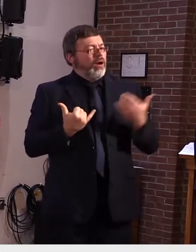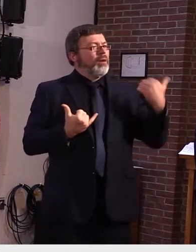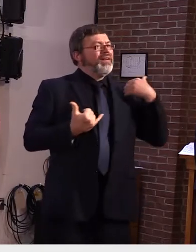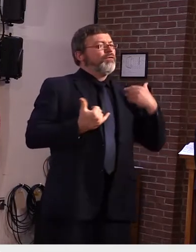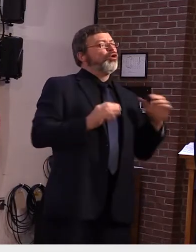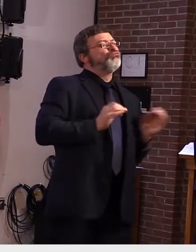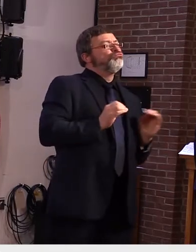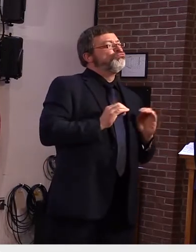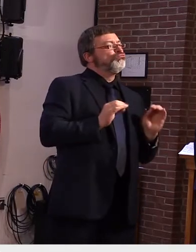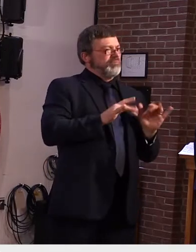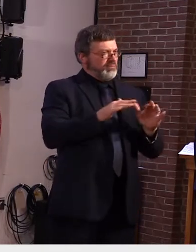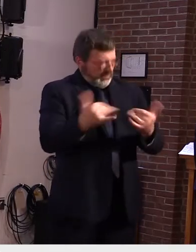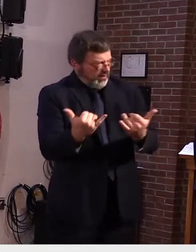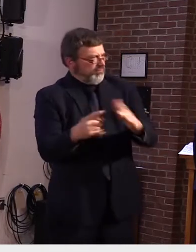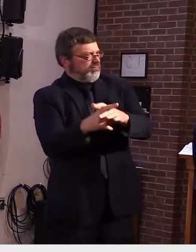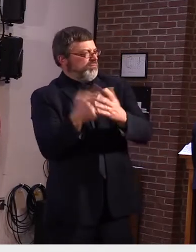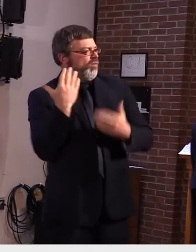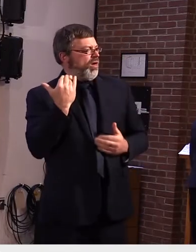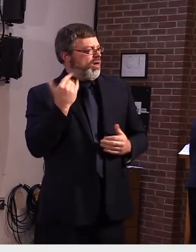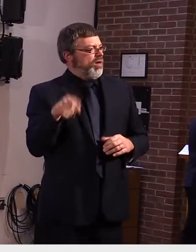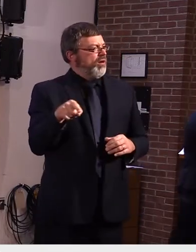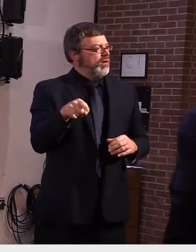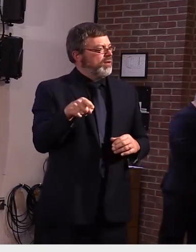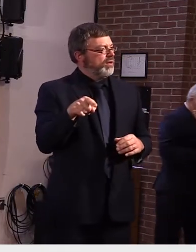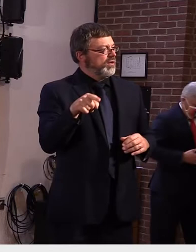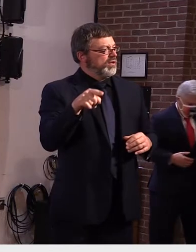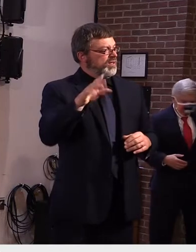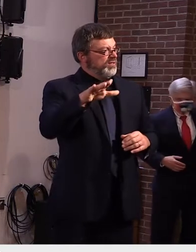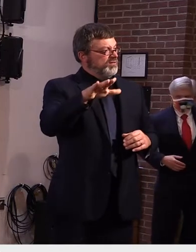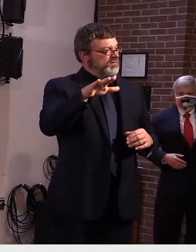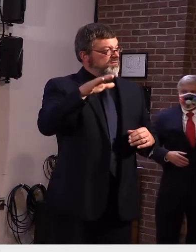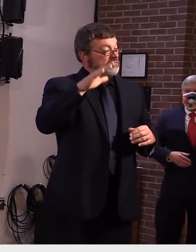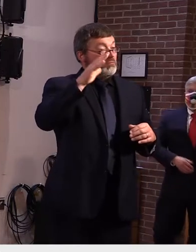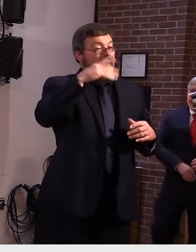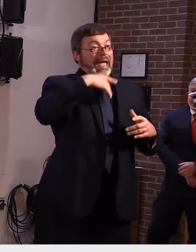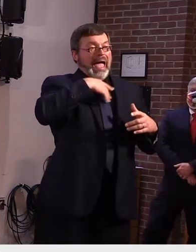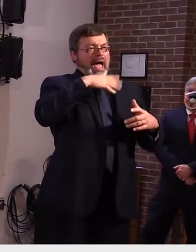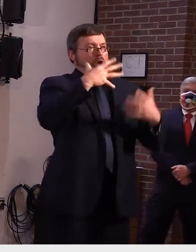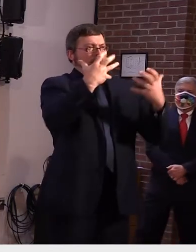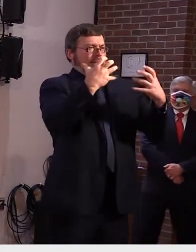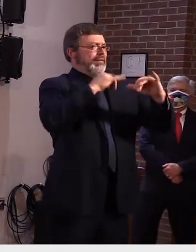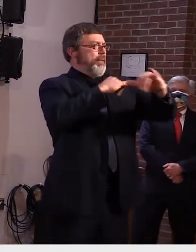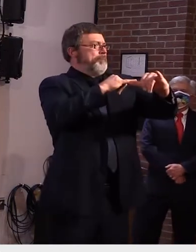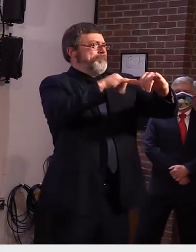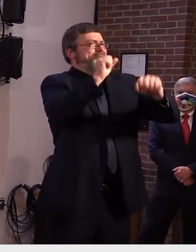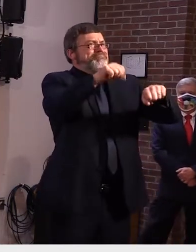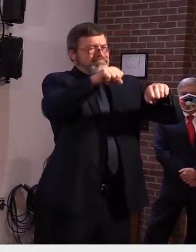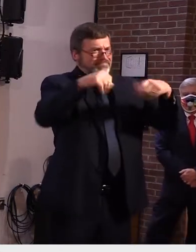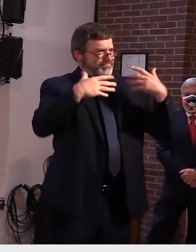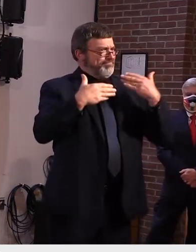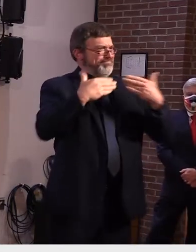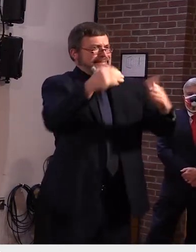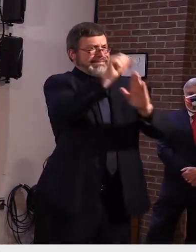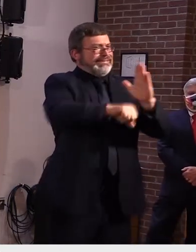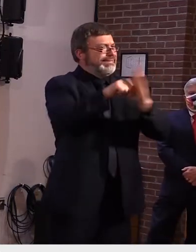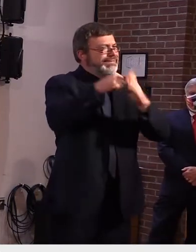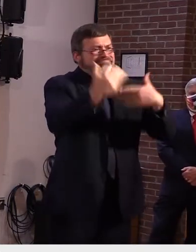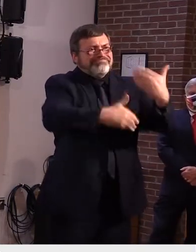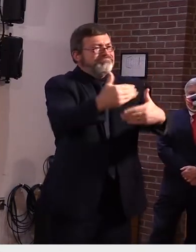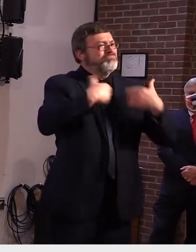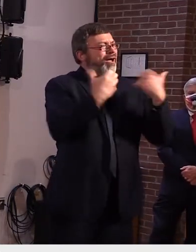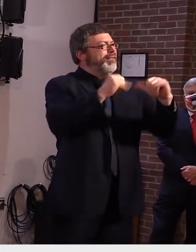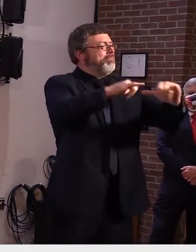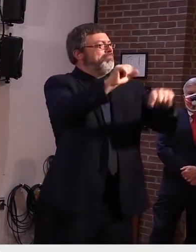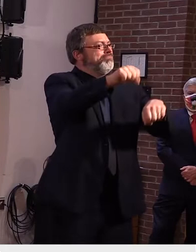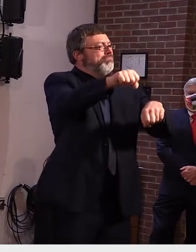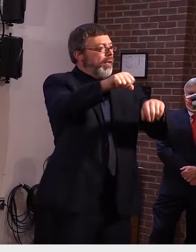guidelines and have have uh safety uh be the um being being the primary concern so i'm